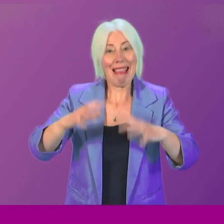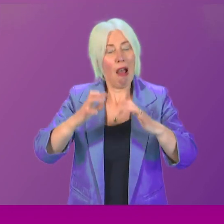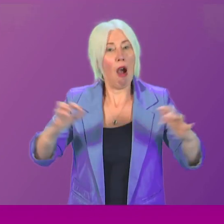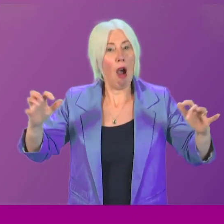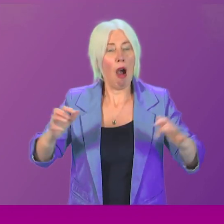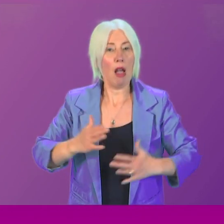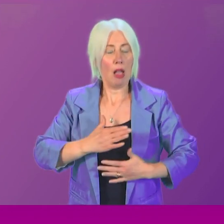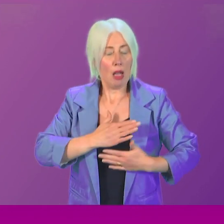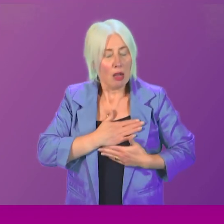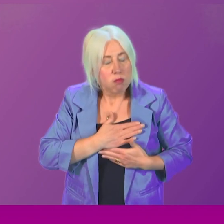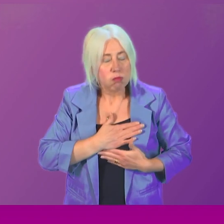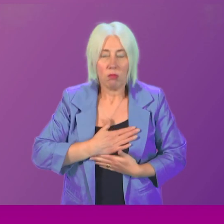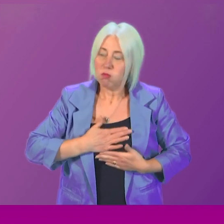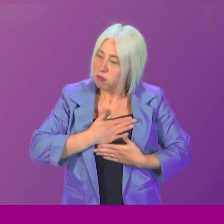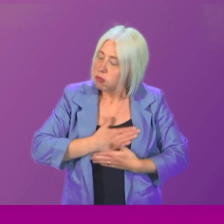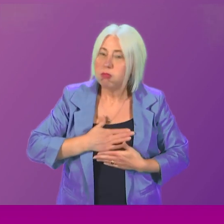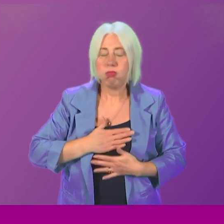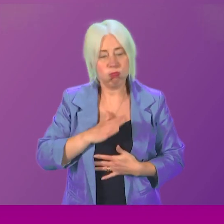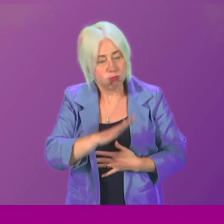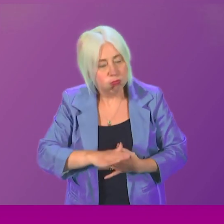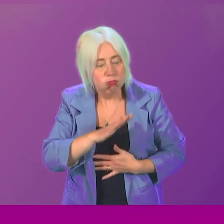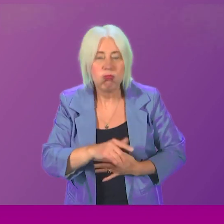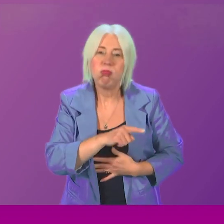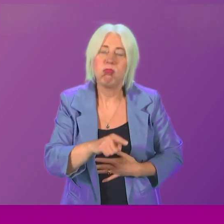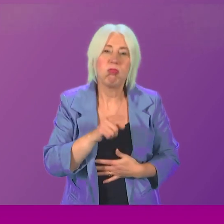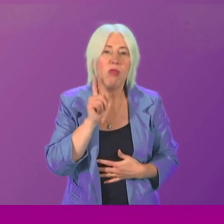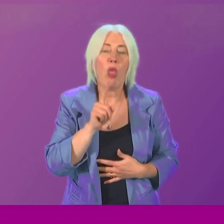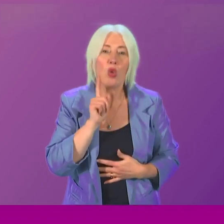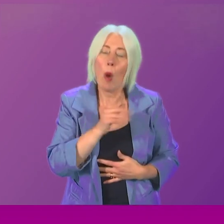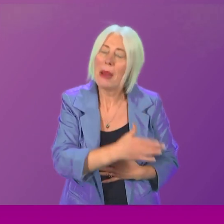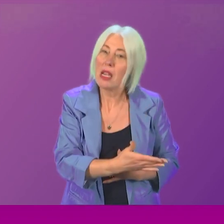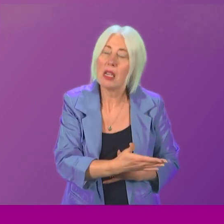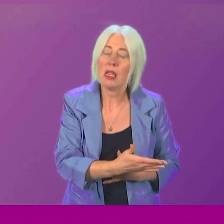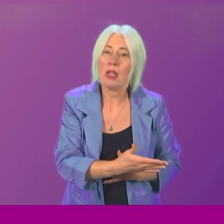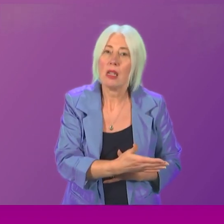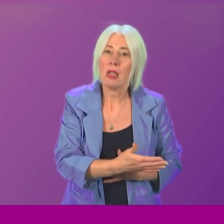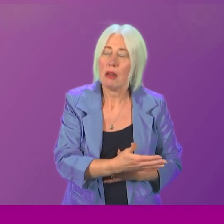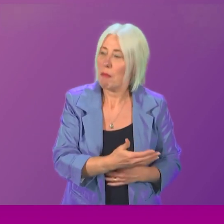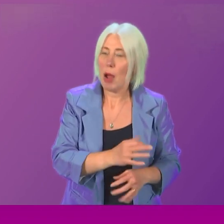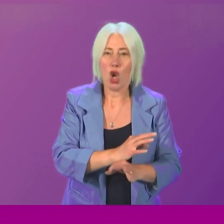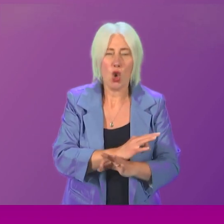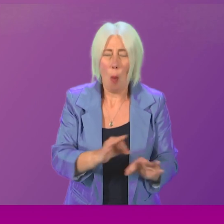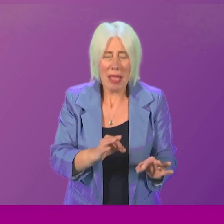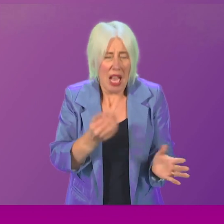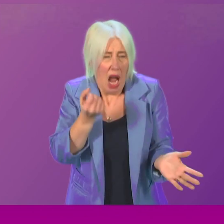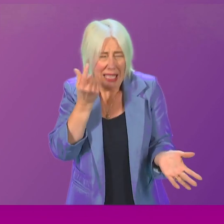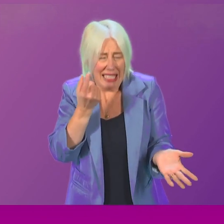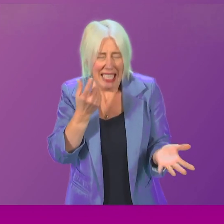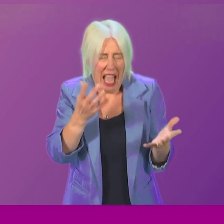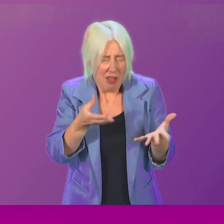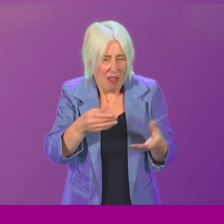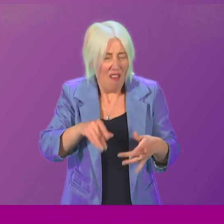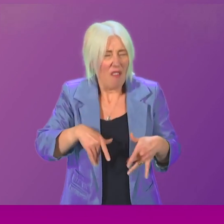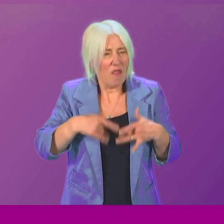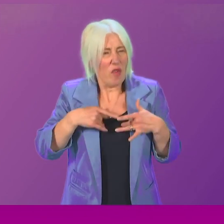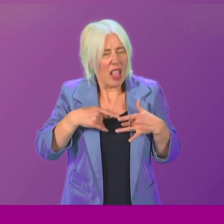are filled with sympathy on behalf of the women who suffered this injustice, none of us can comprehend what that